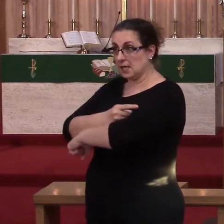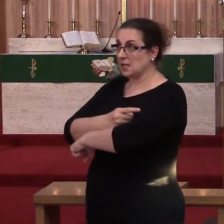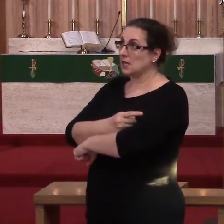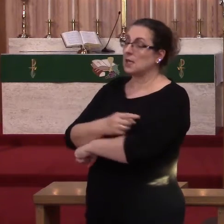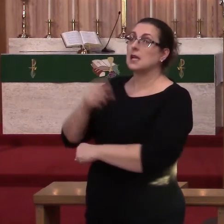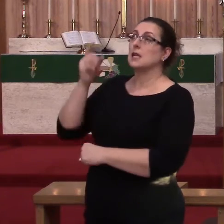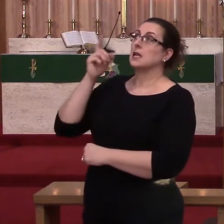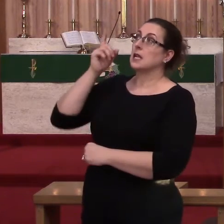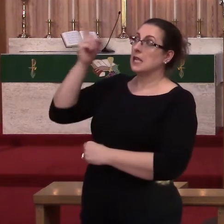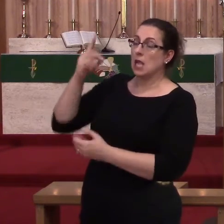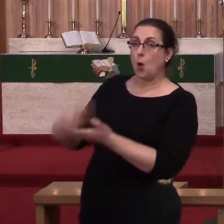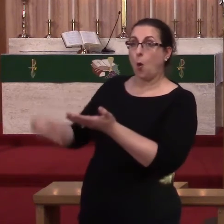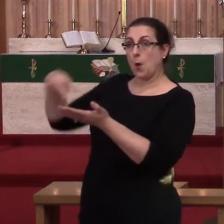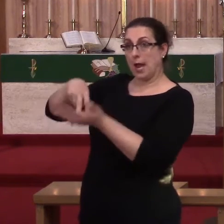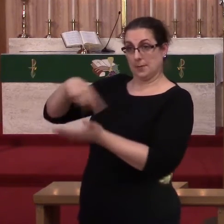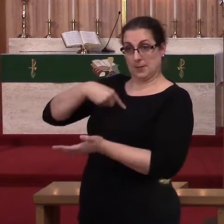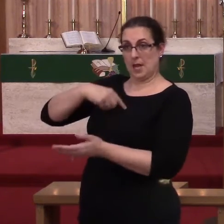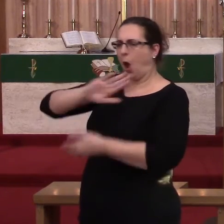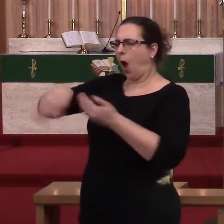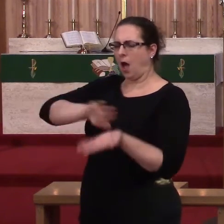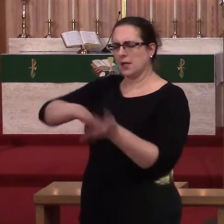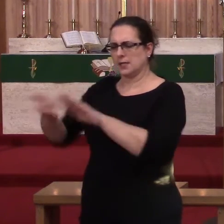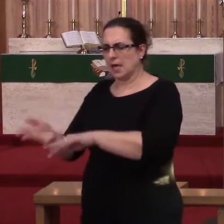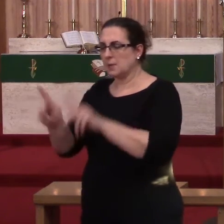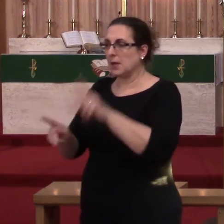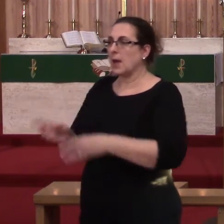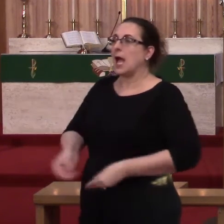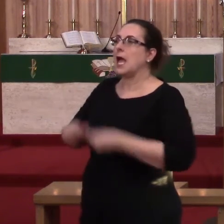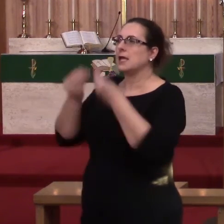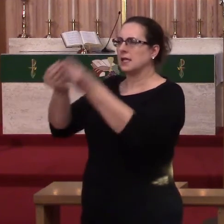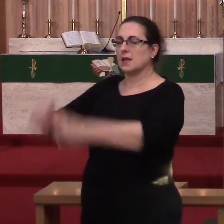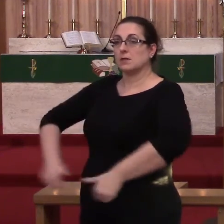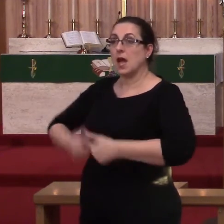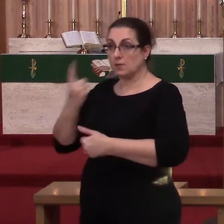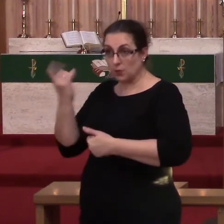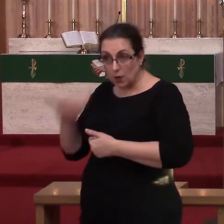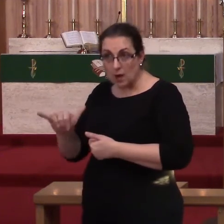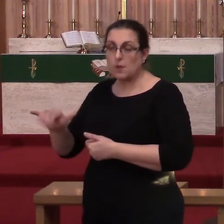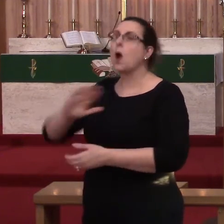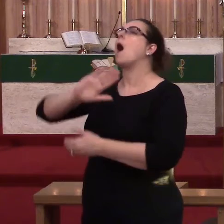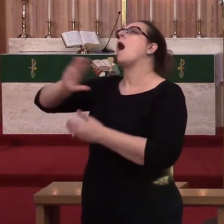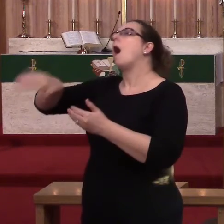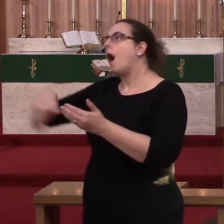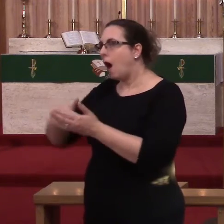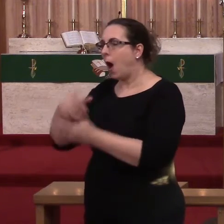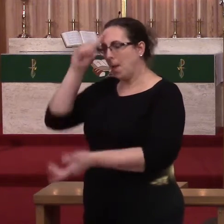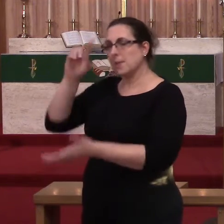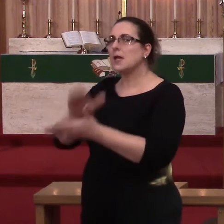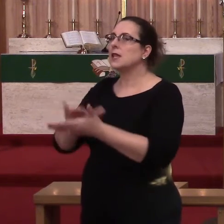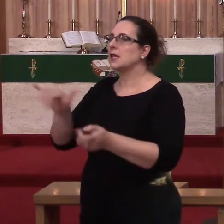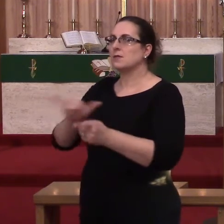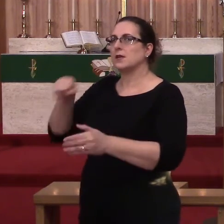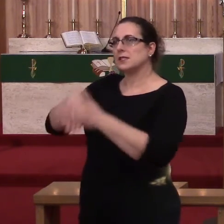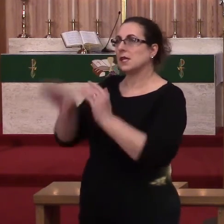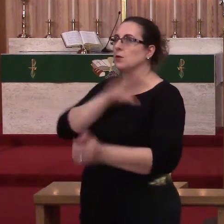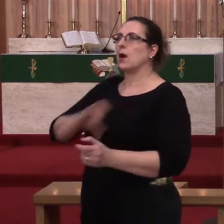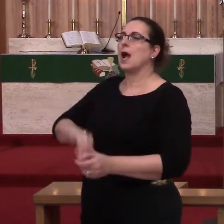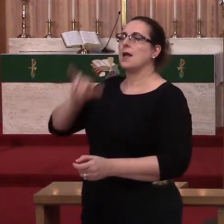me in all day, and give eternal life to me, all believers in Christ. This is most certainly